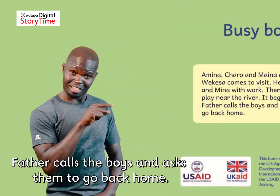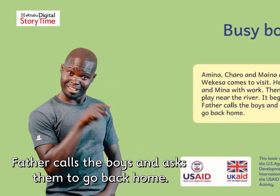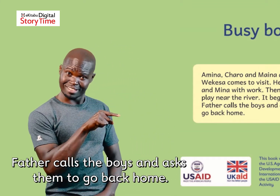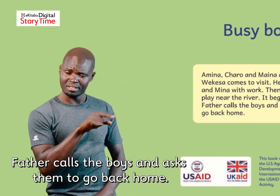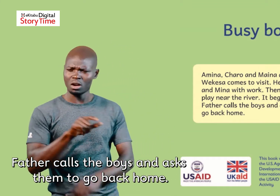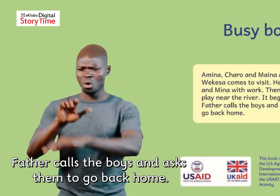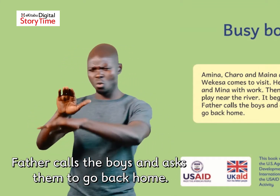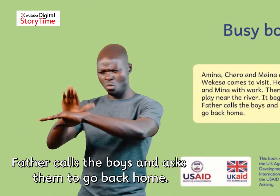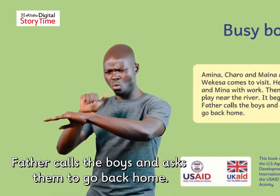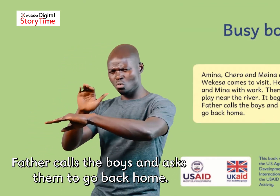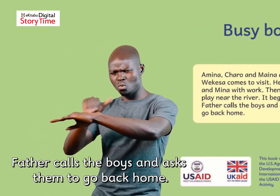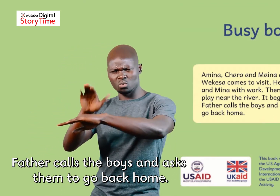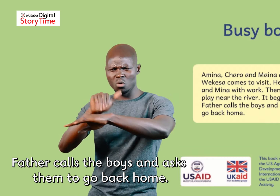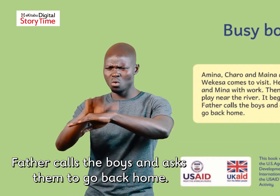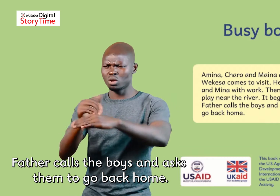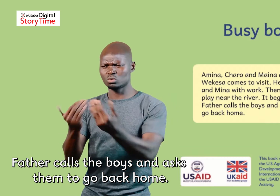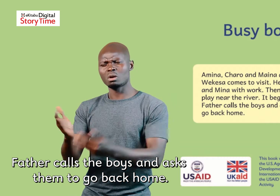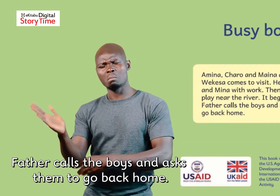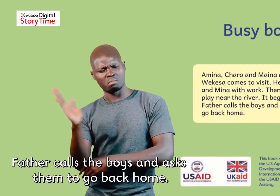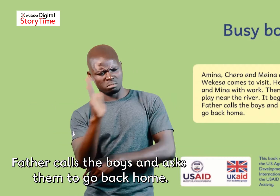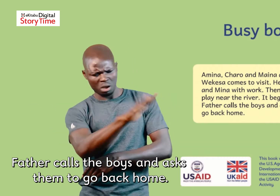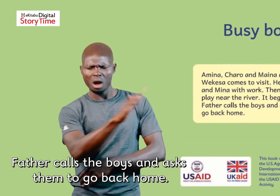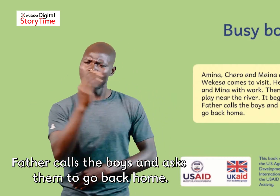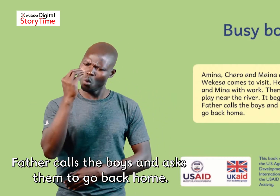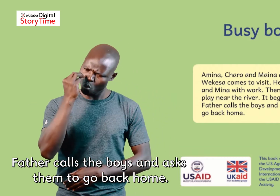Father calls the boys and asks them to go back home